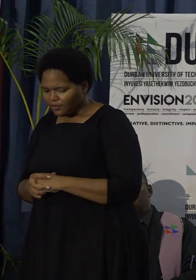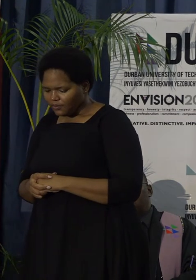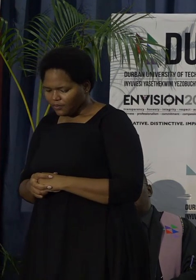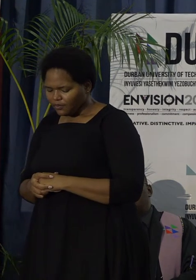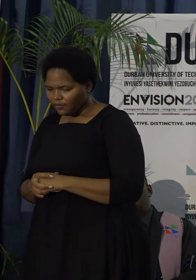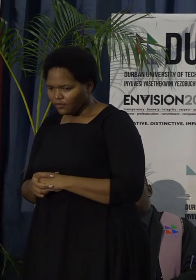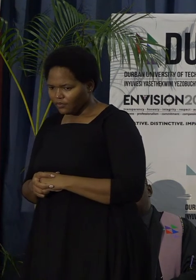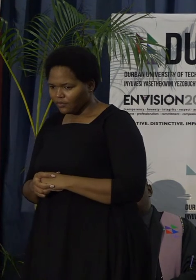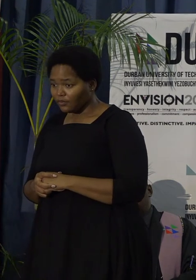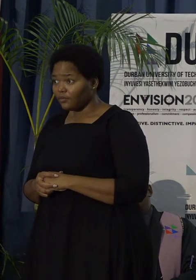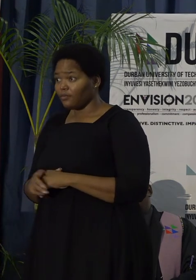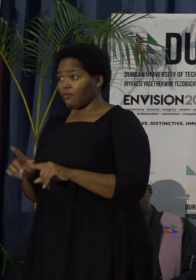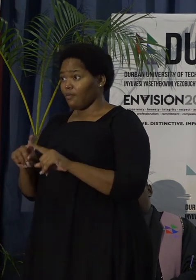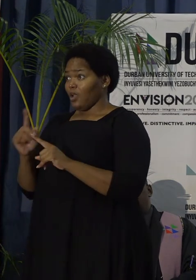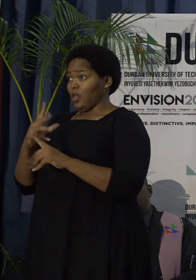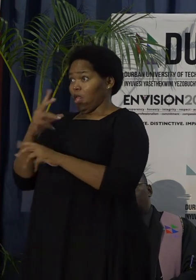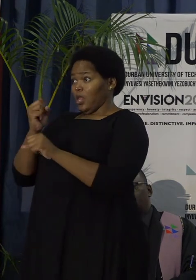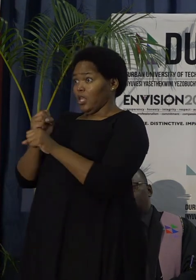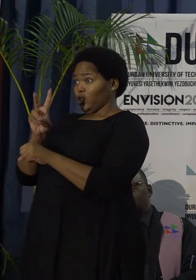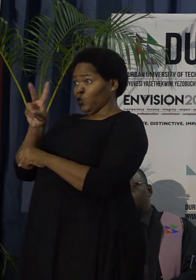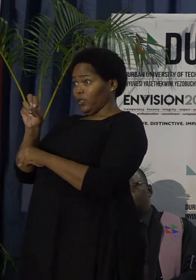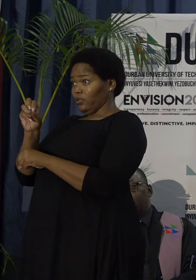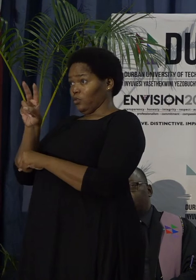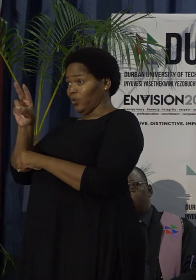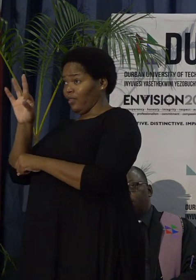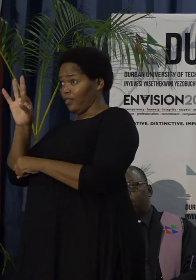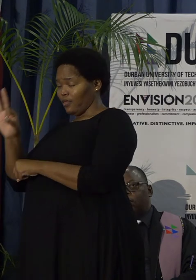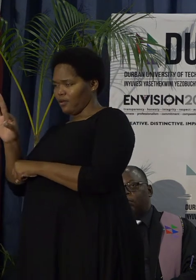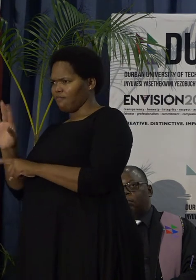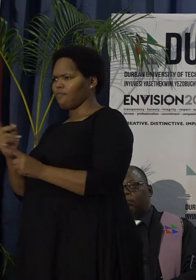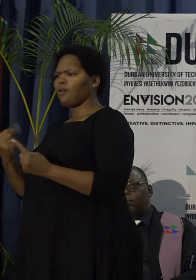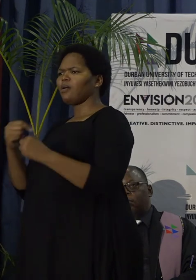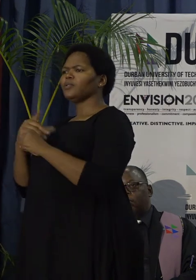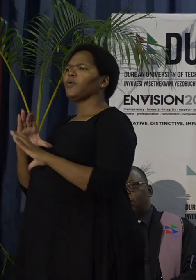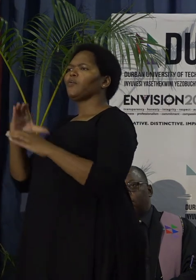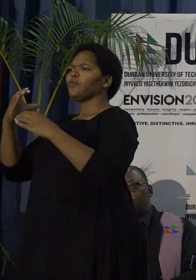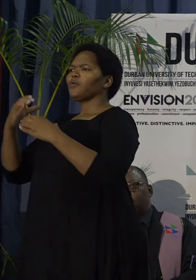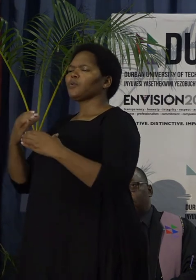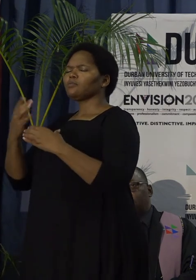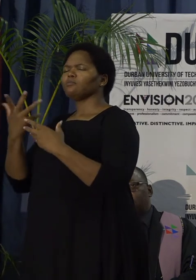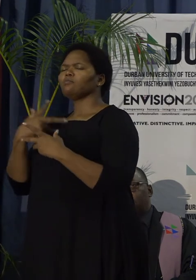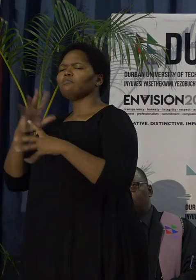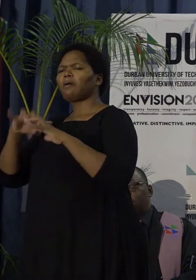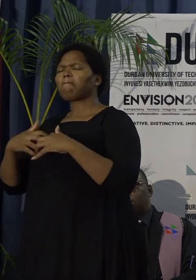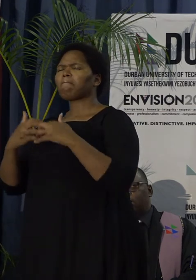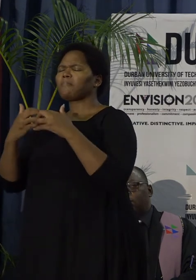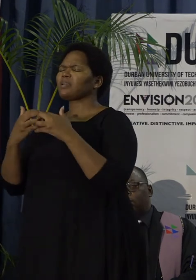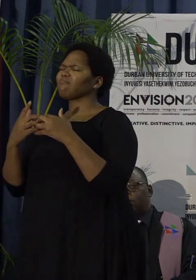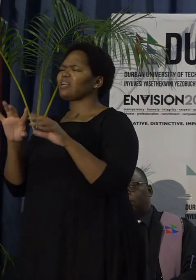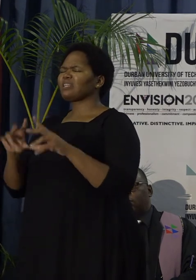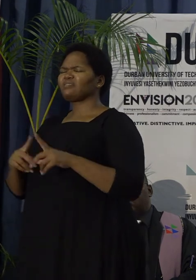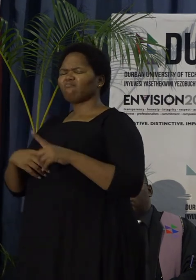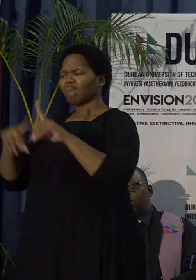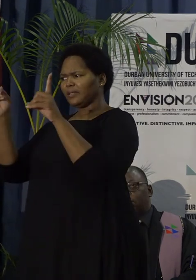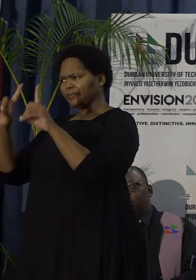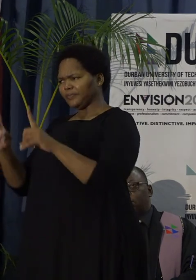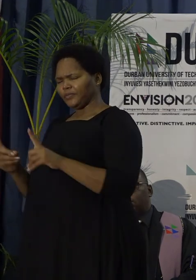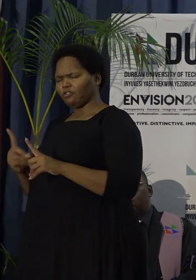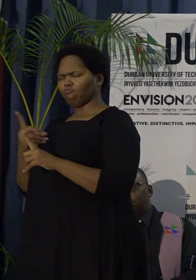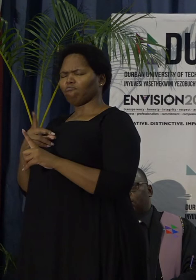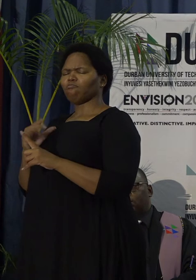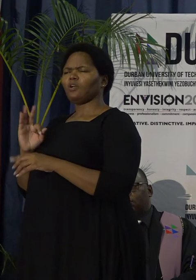Our focus for 2023 in terms of creating this unique, compelling, and future-oriented